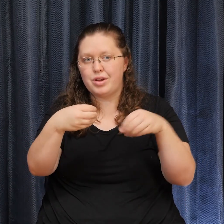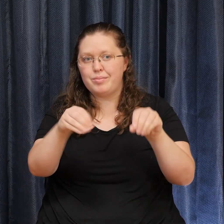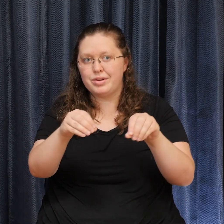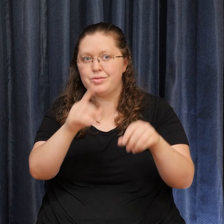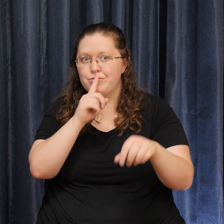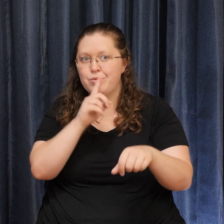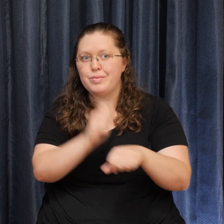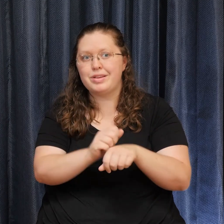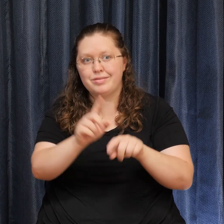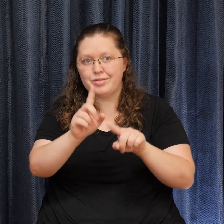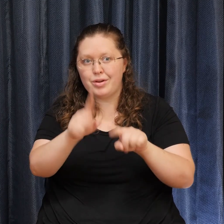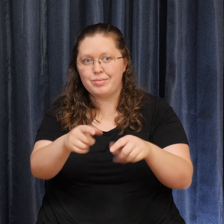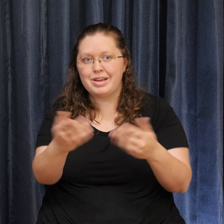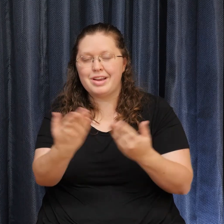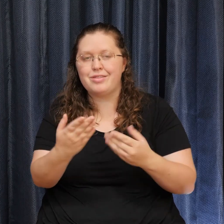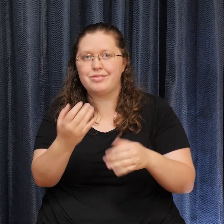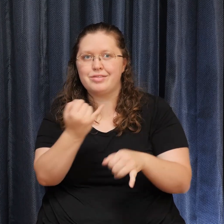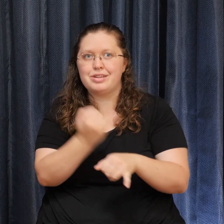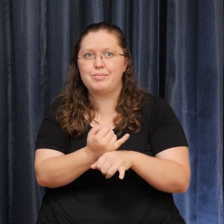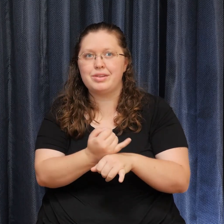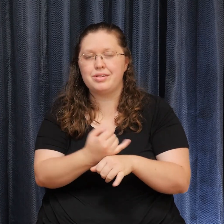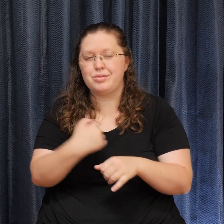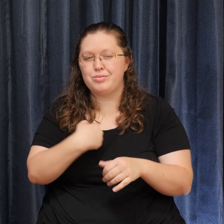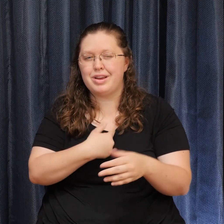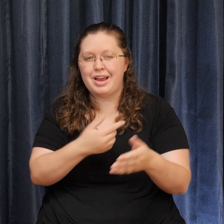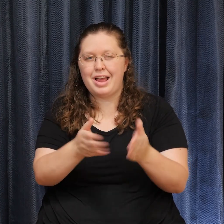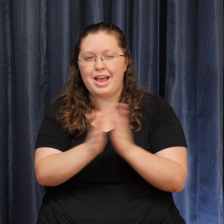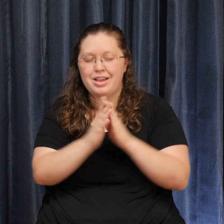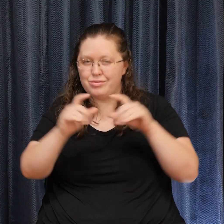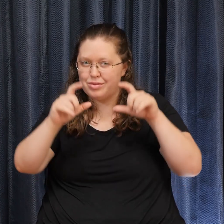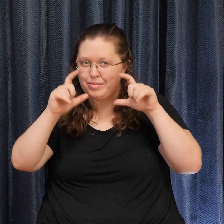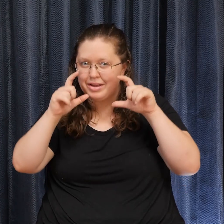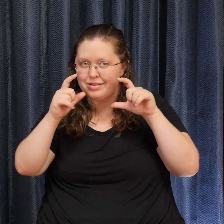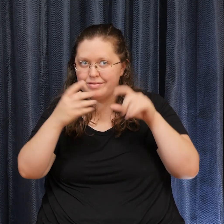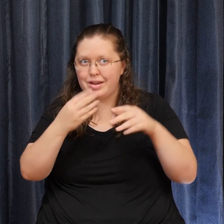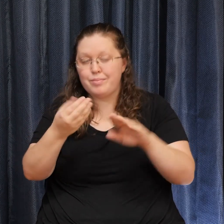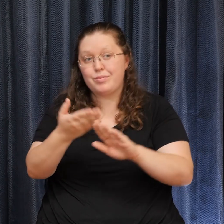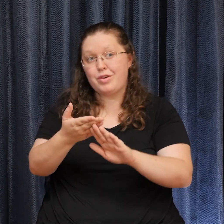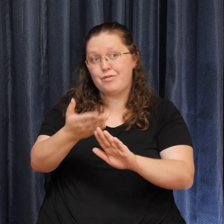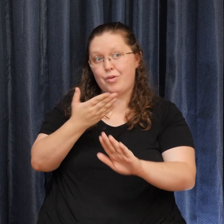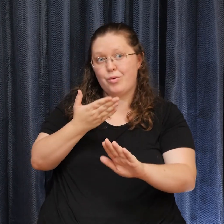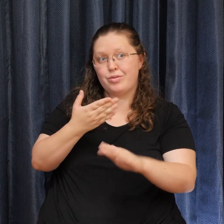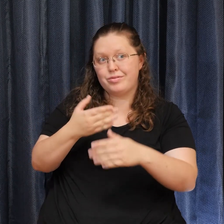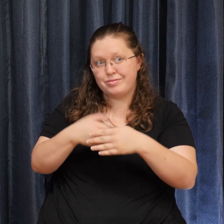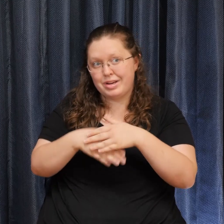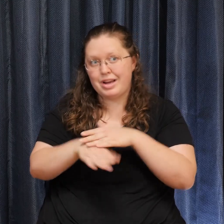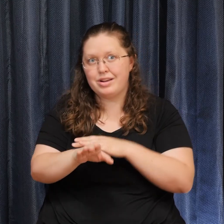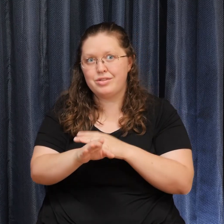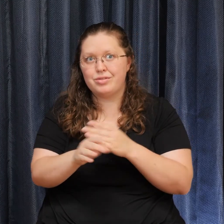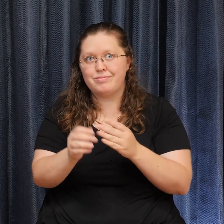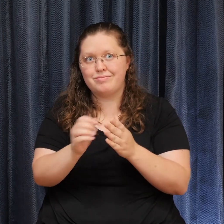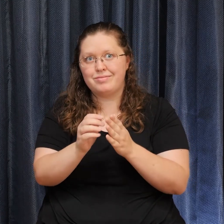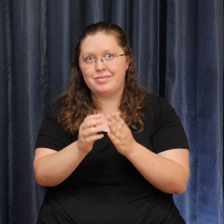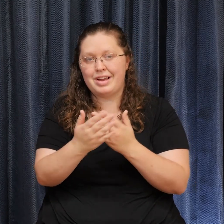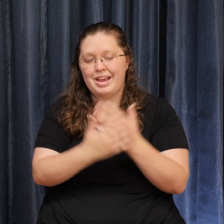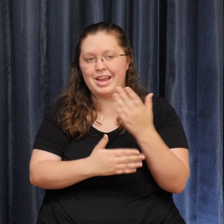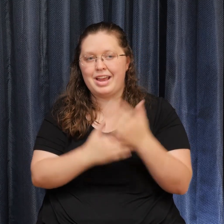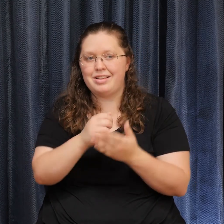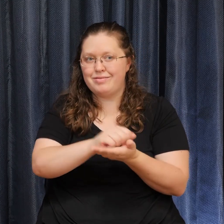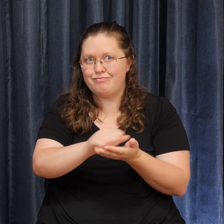sanitizer before browsing. Two people may shop at once. Plus, curbside delivery is still available. Hours